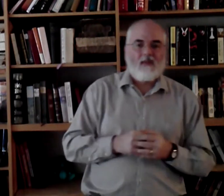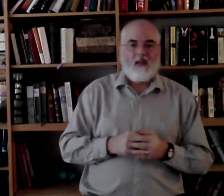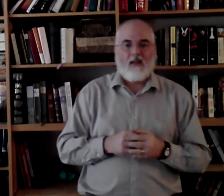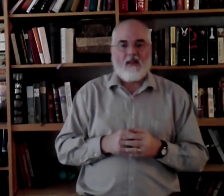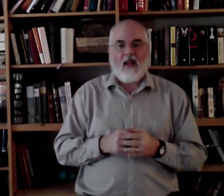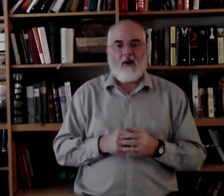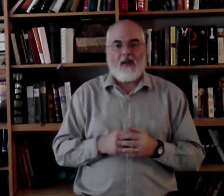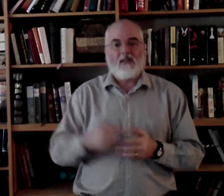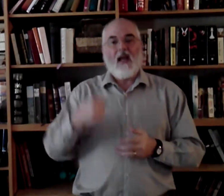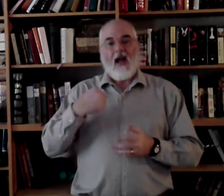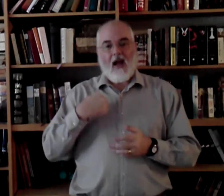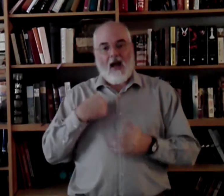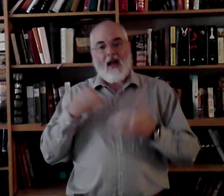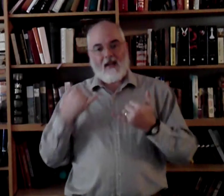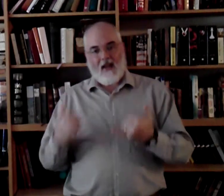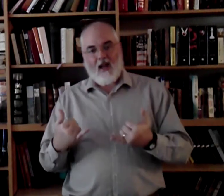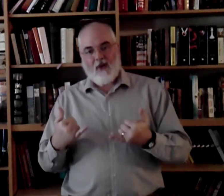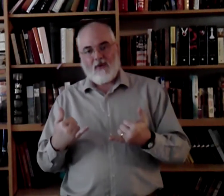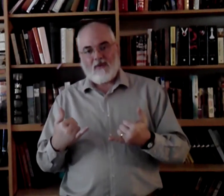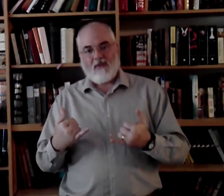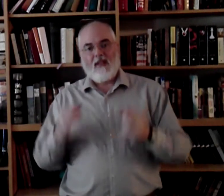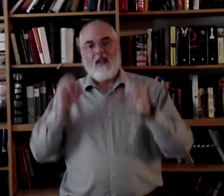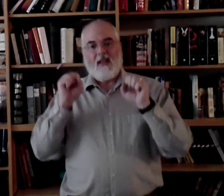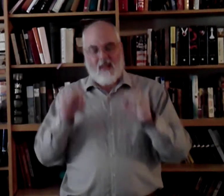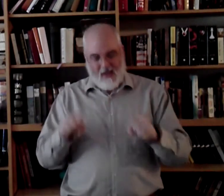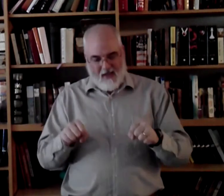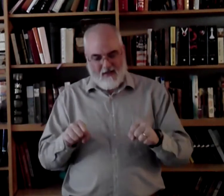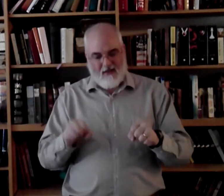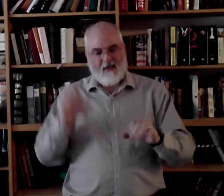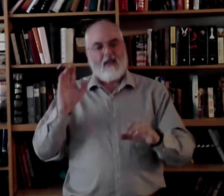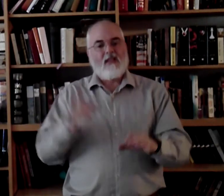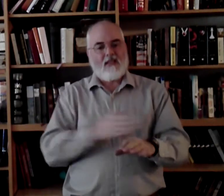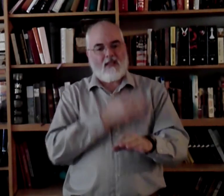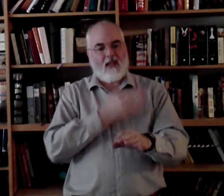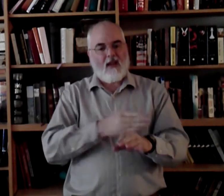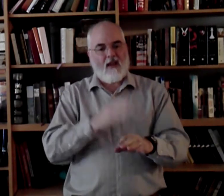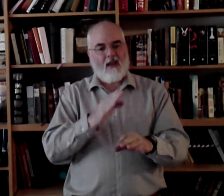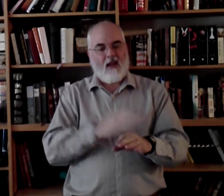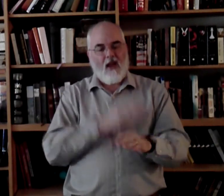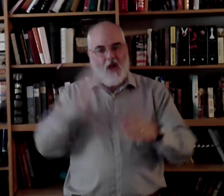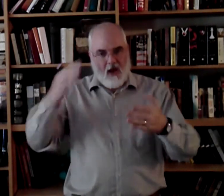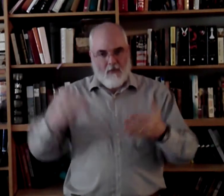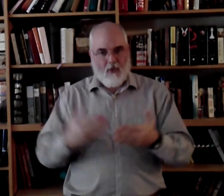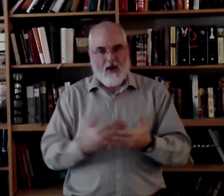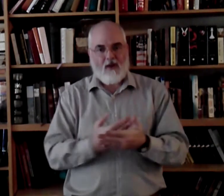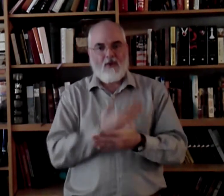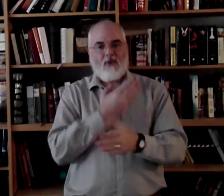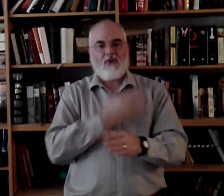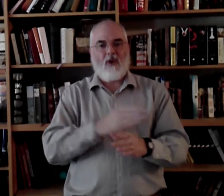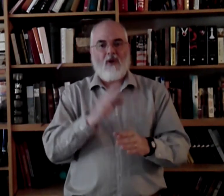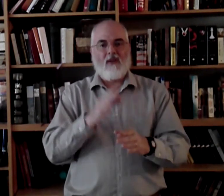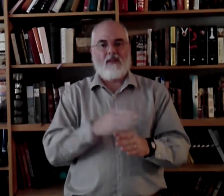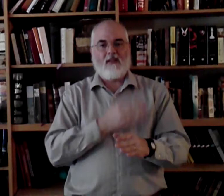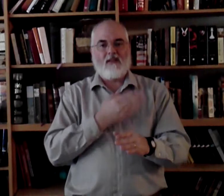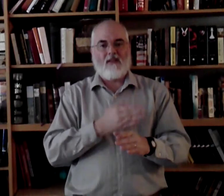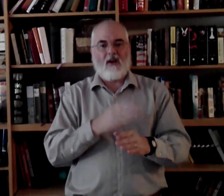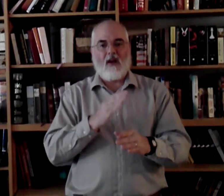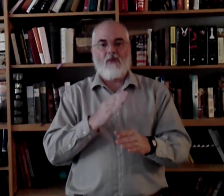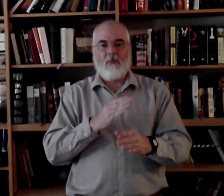Now it is, I now can sing a brand new song. All right? You pretty